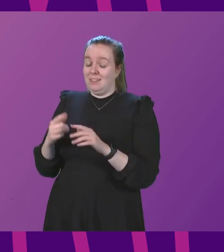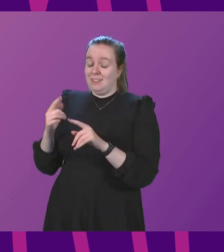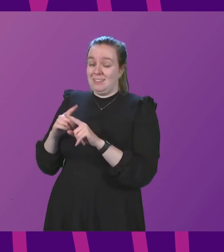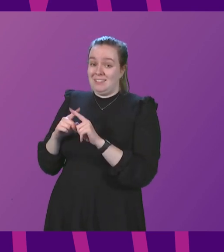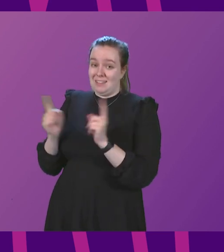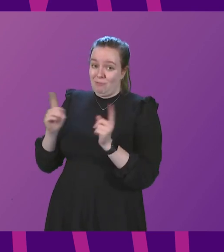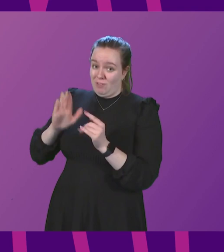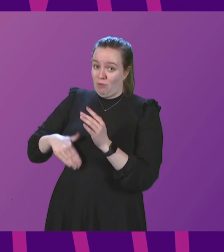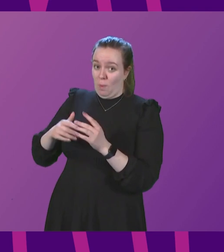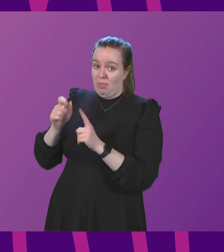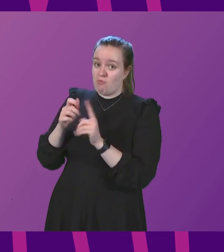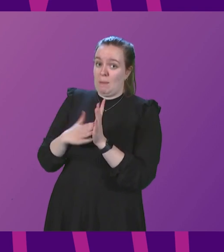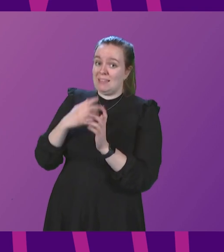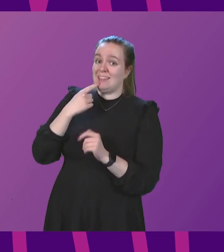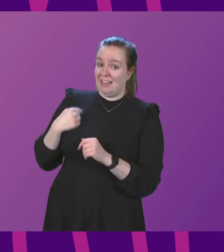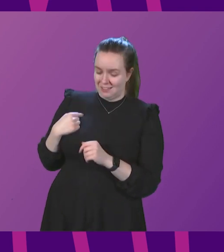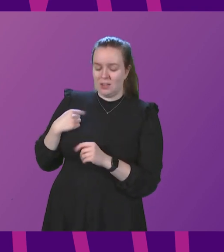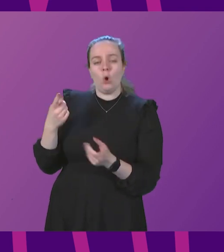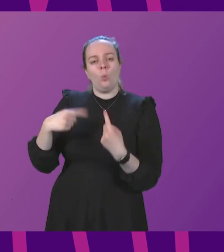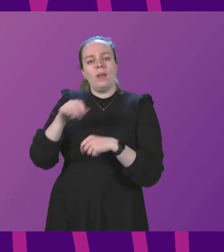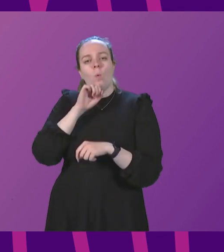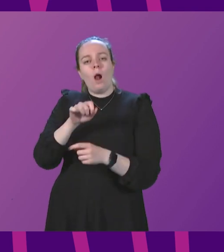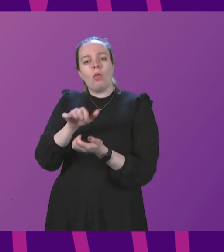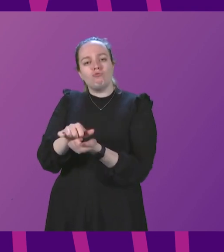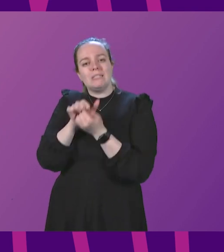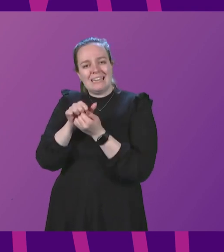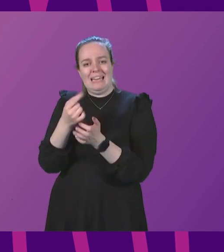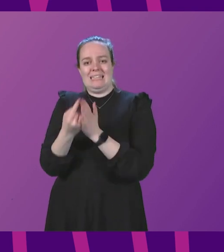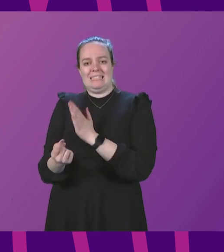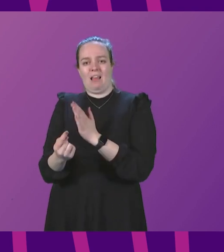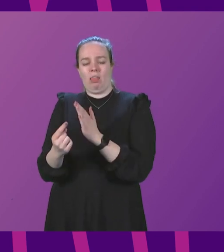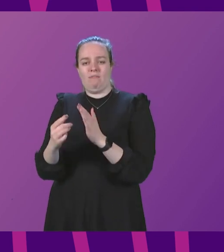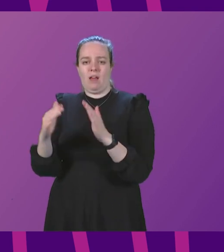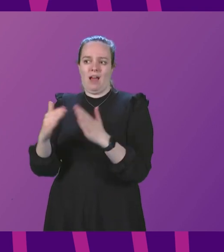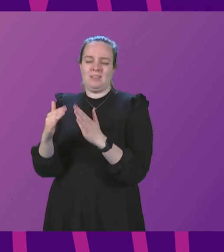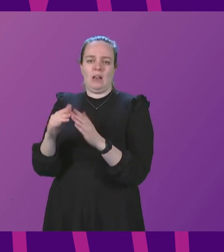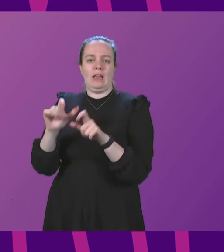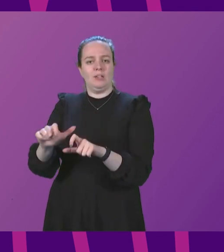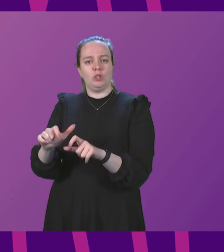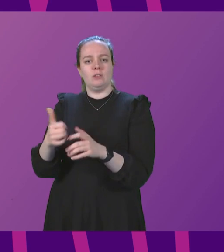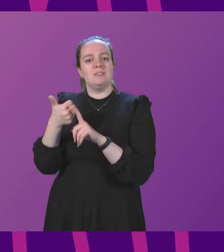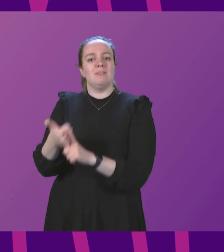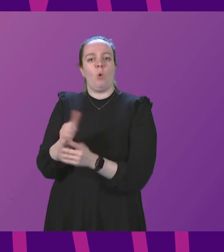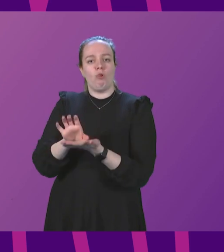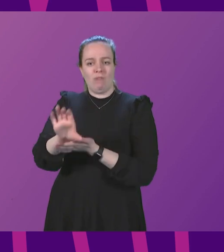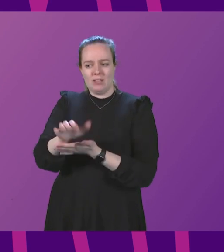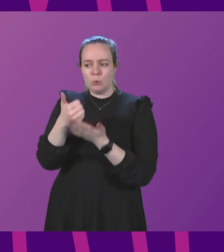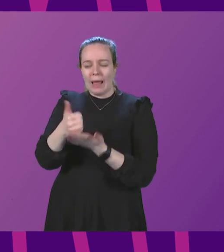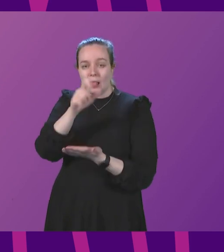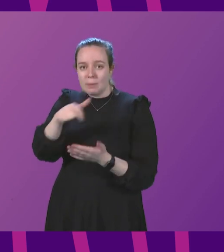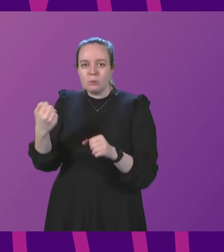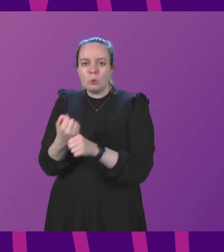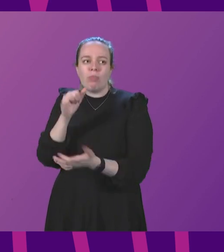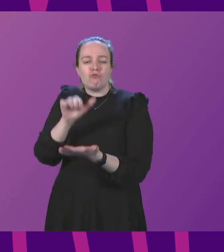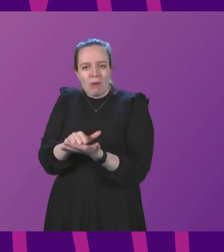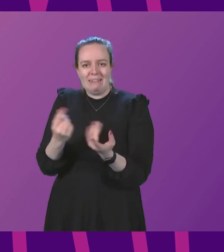outlined by the Prime Minister yesterday we will retain self isolation support grants for those who are eligible to help people do the right thing